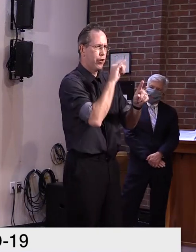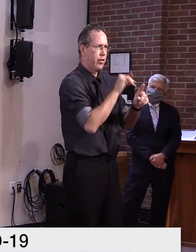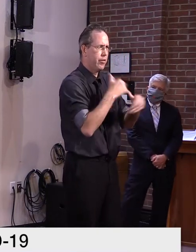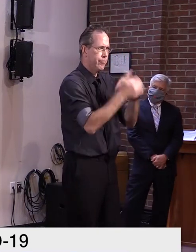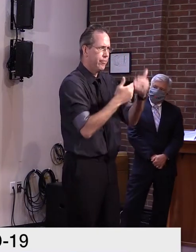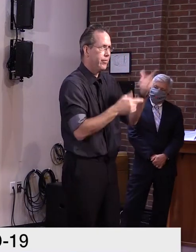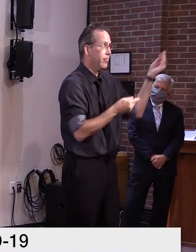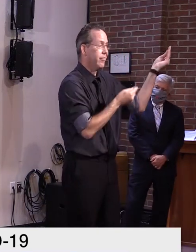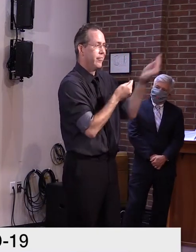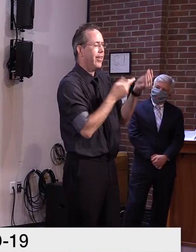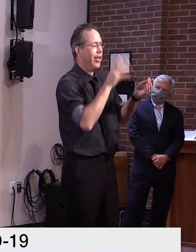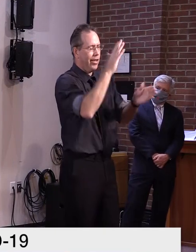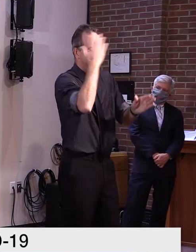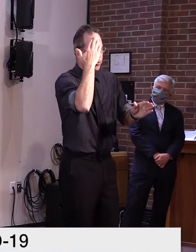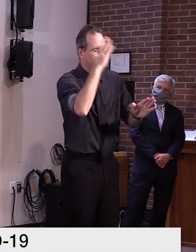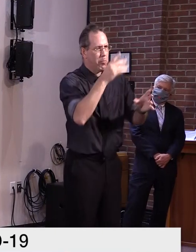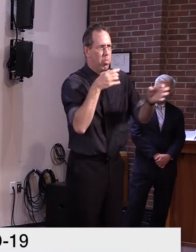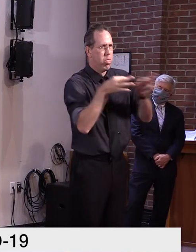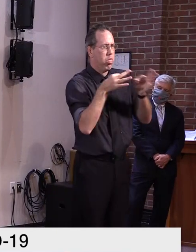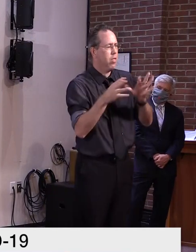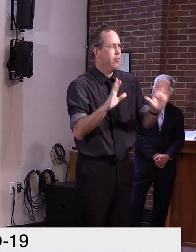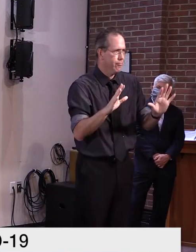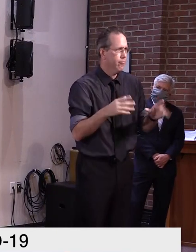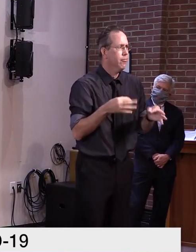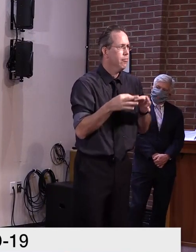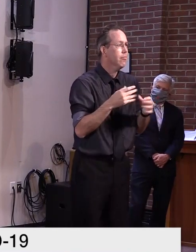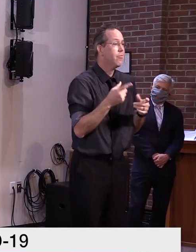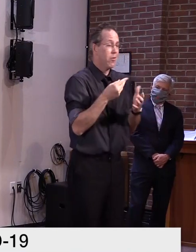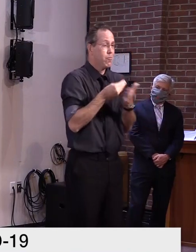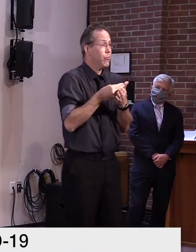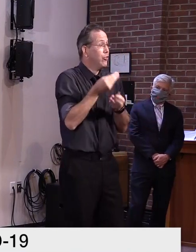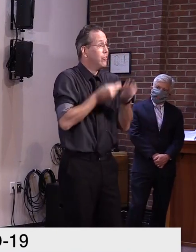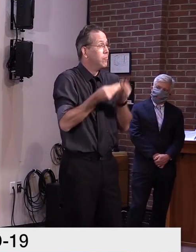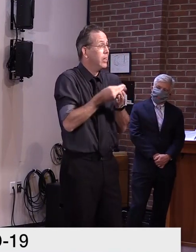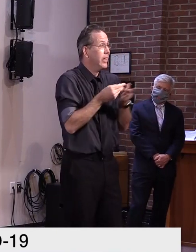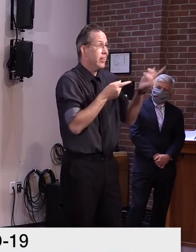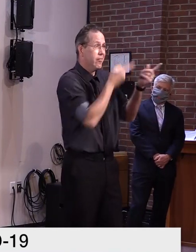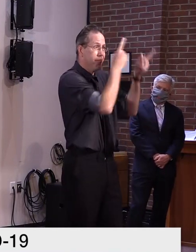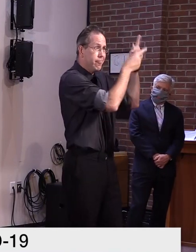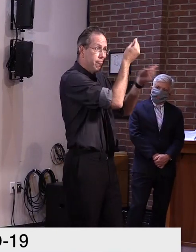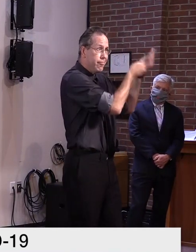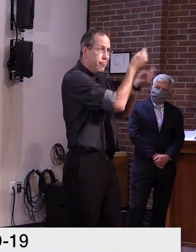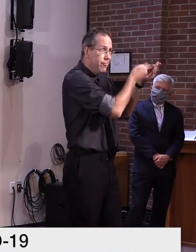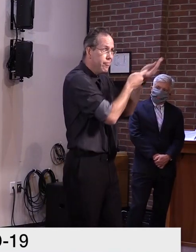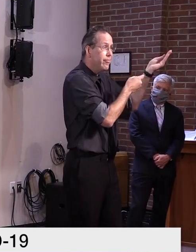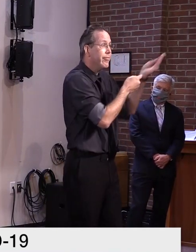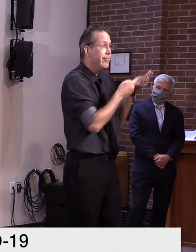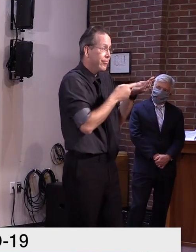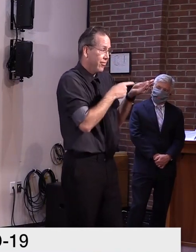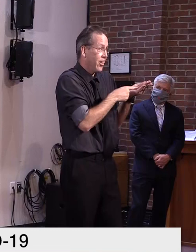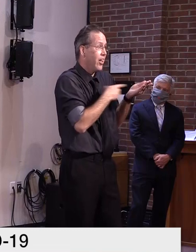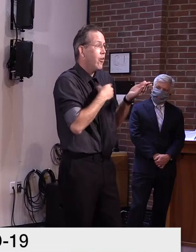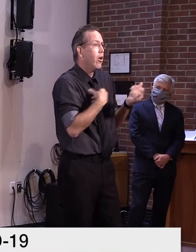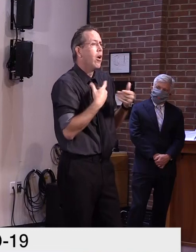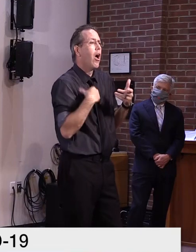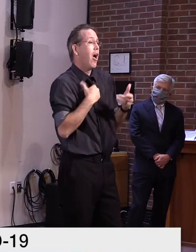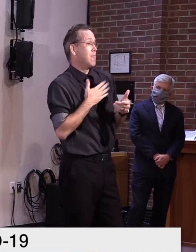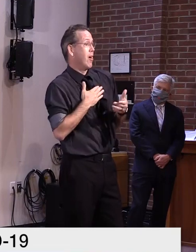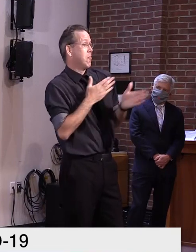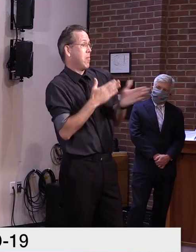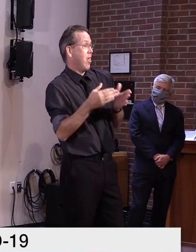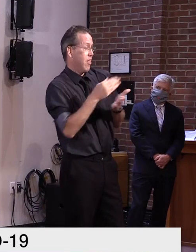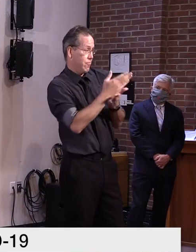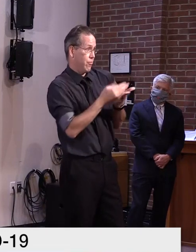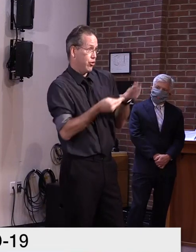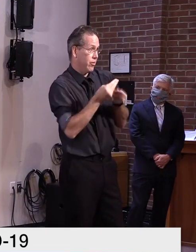Um, this, uh, the budget framework is something that we present, uh, our version to the house. It always originates in the house of